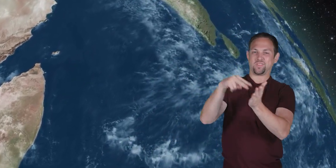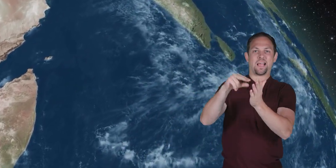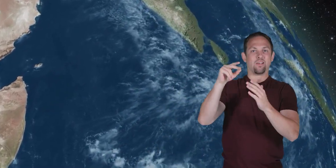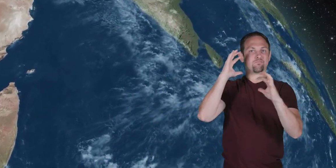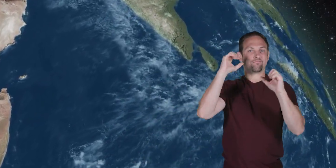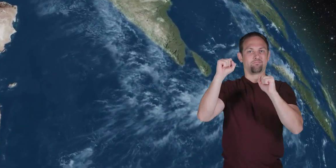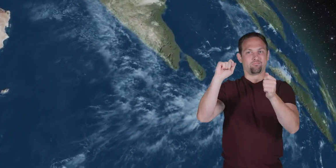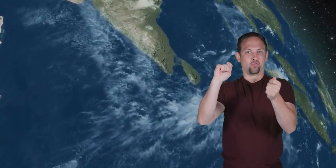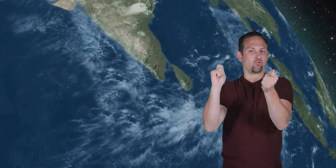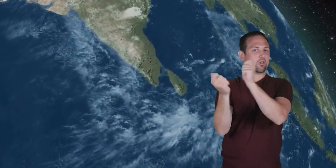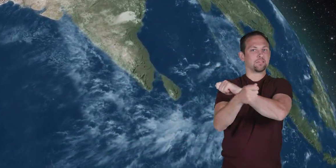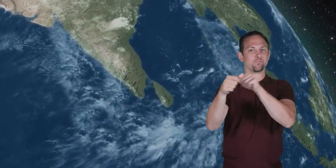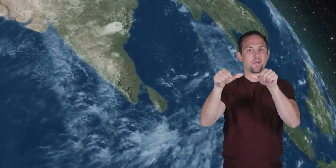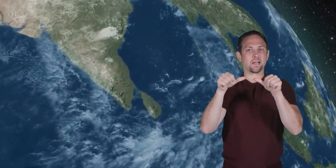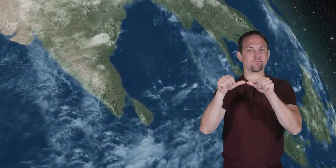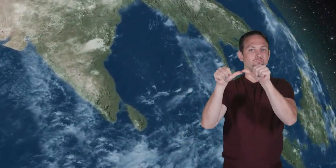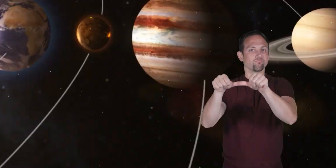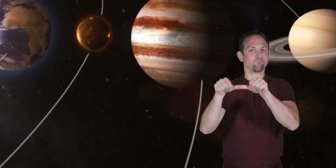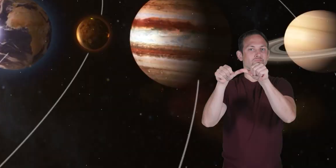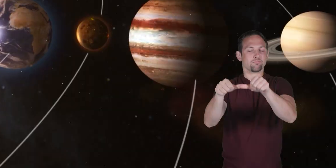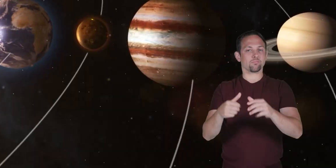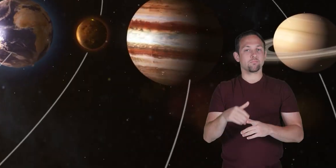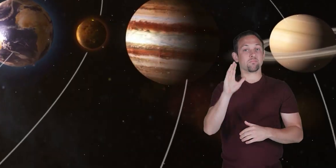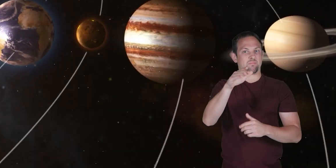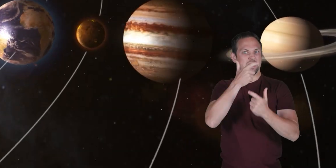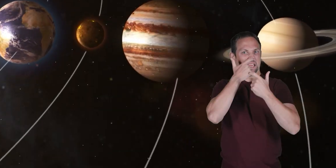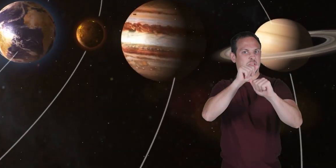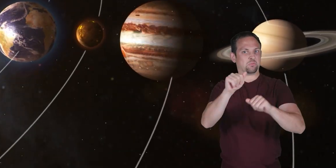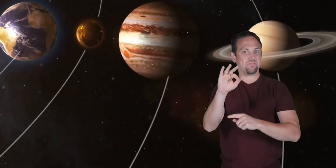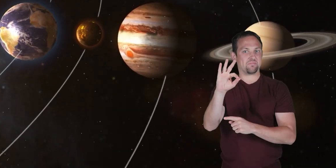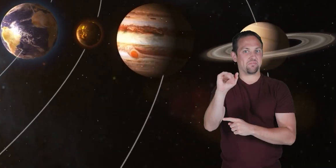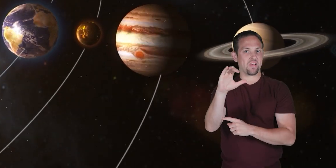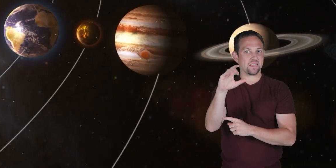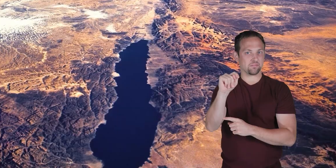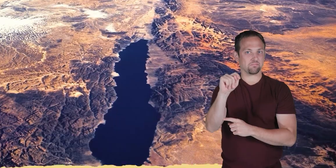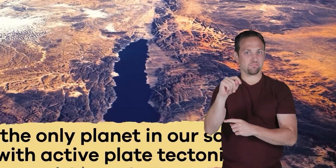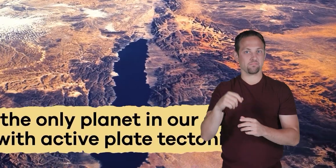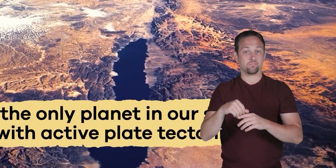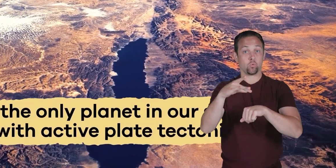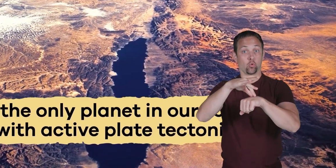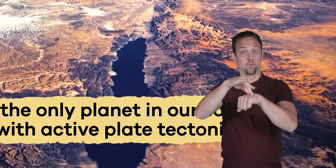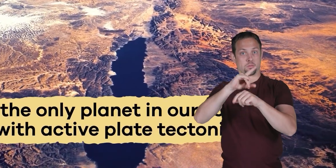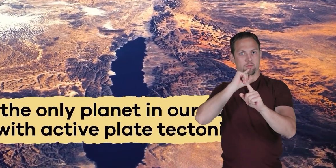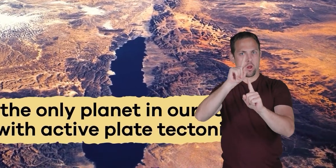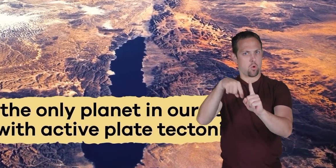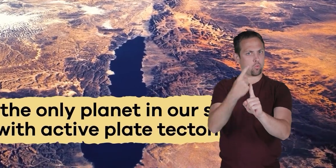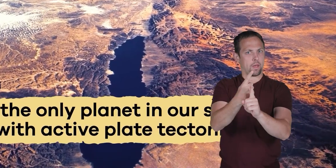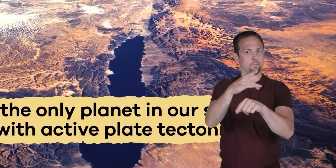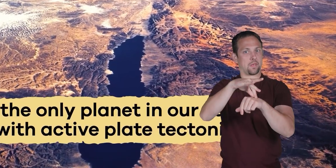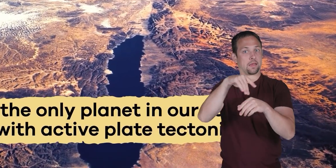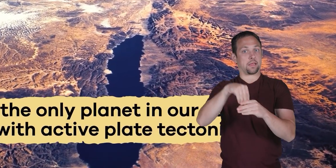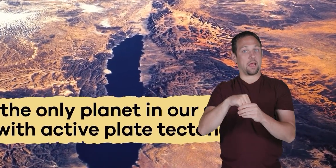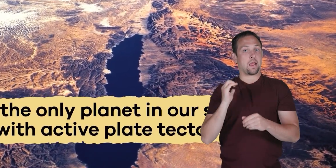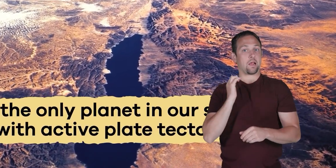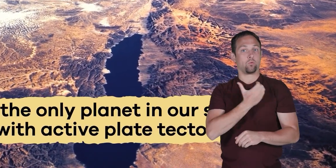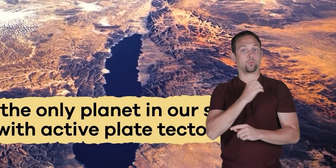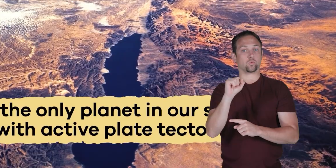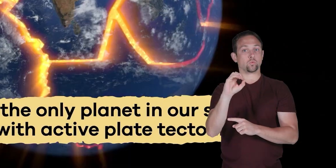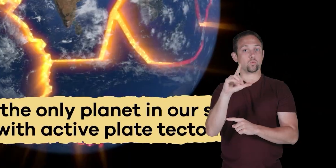-changing place here is an interesting fact earth is the only planet in our solar system with